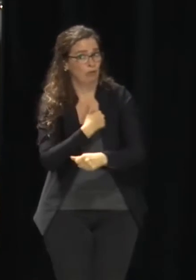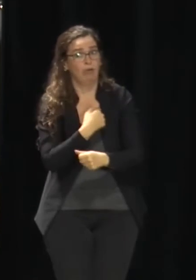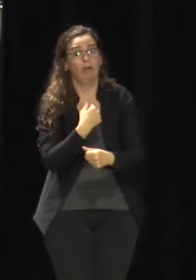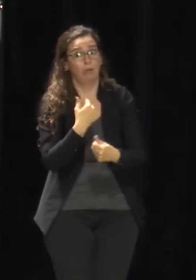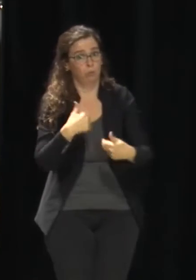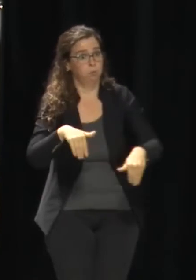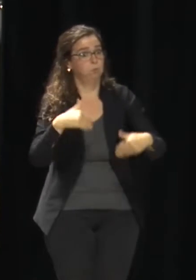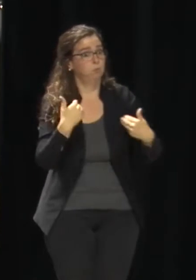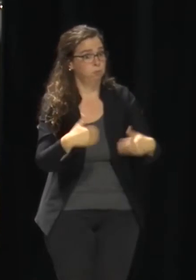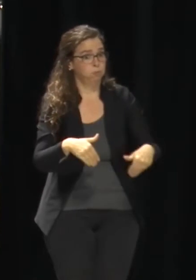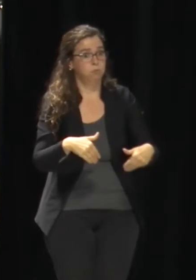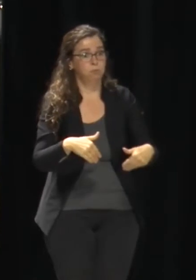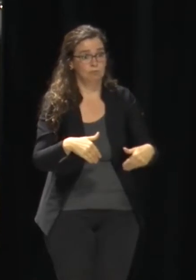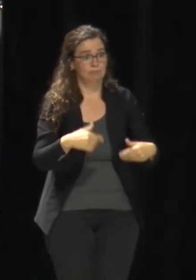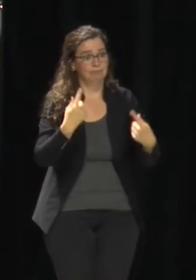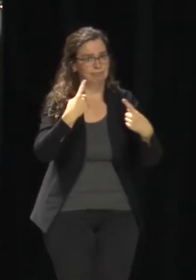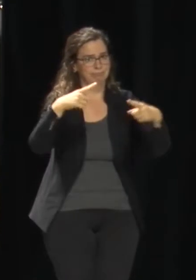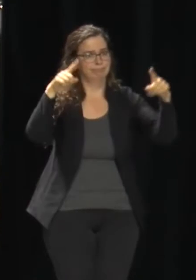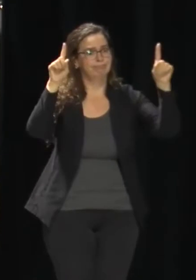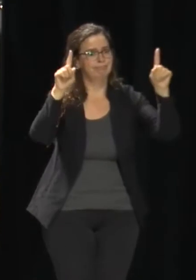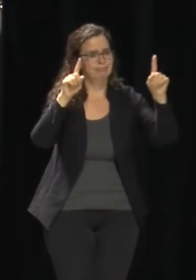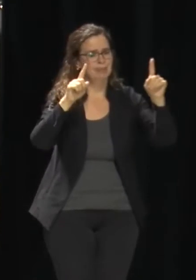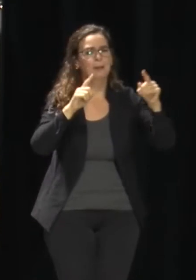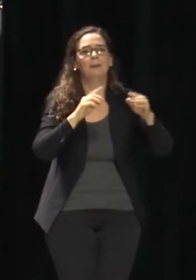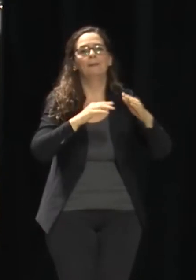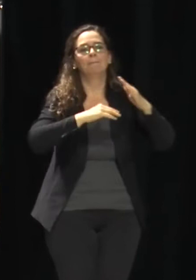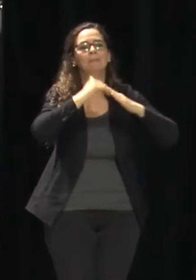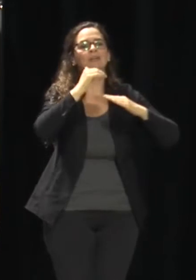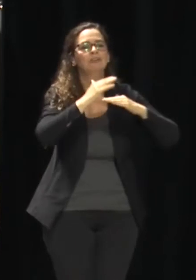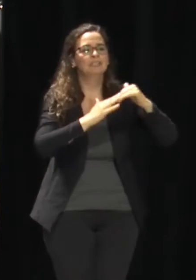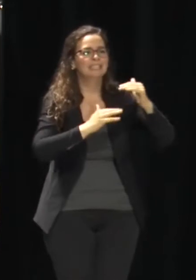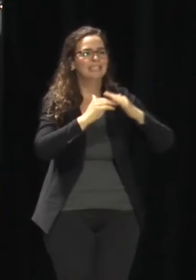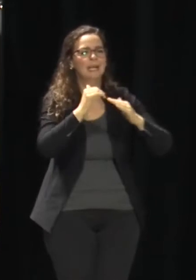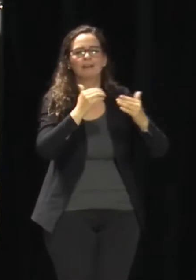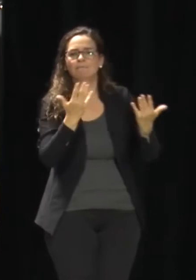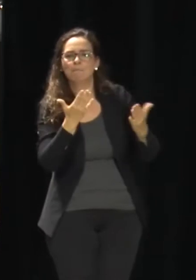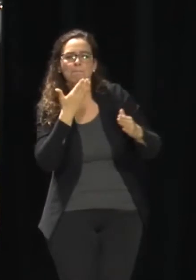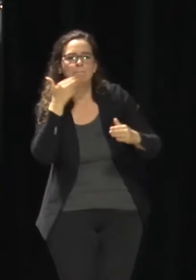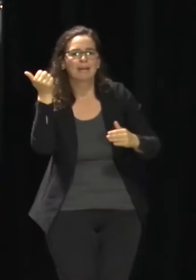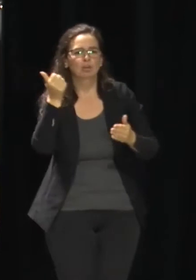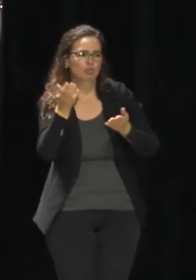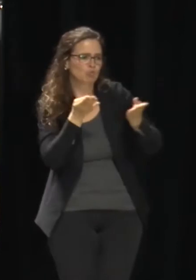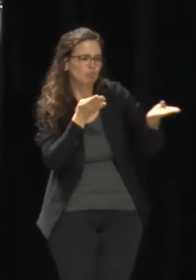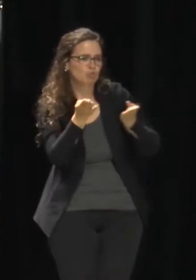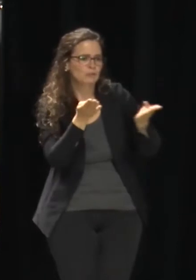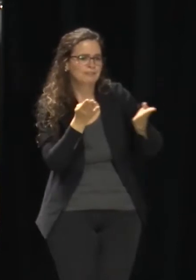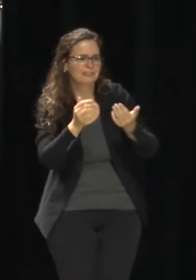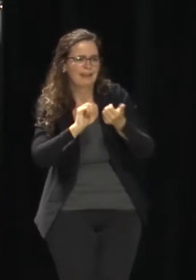so we can do more per day. The backlogs of call times and wait times are going to get better.